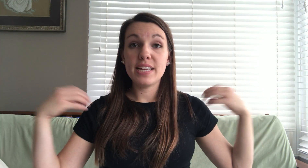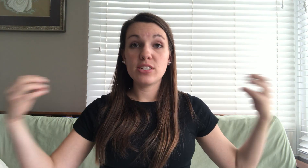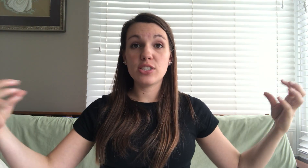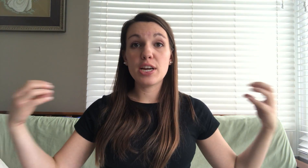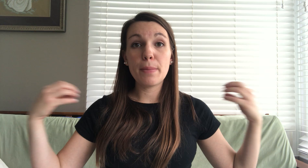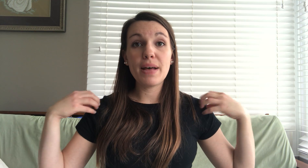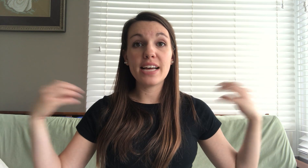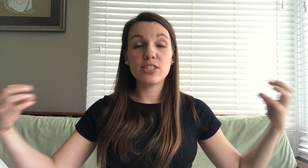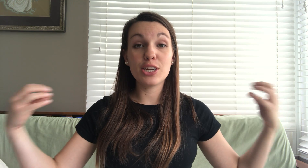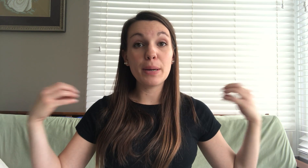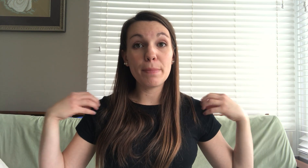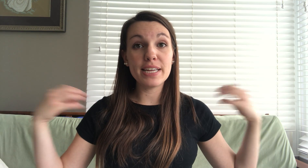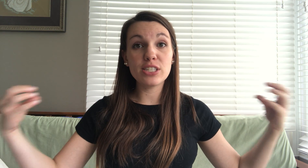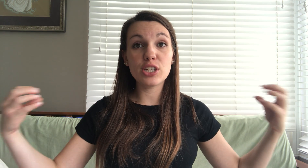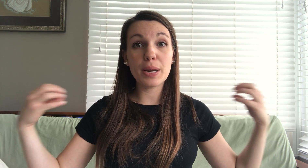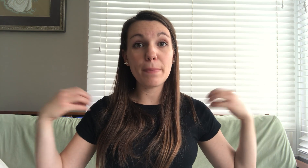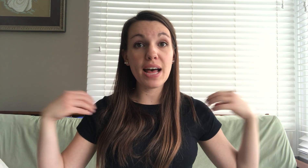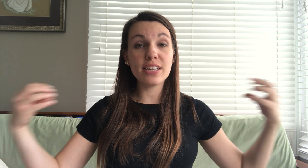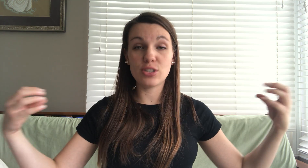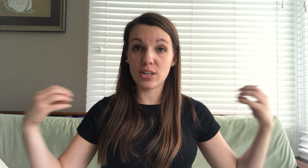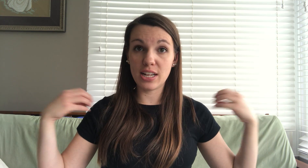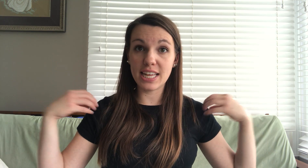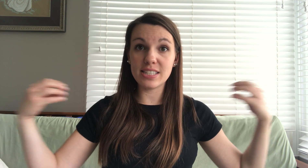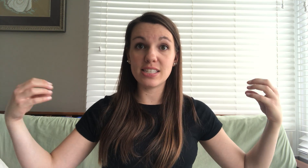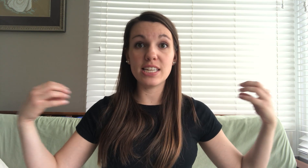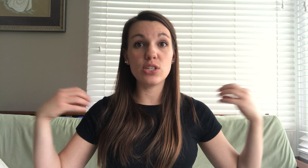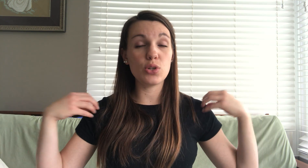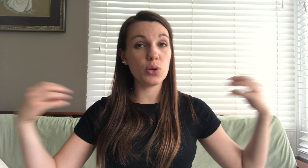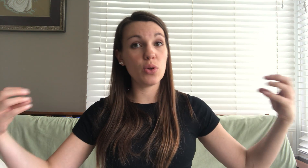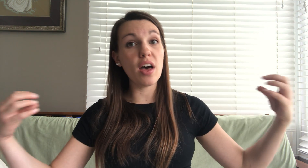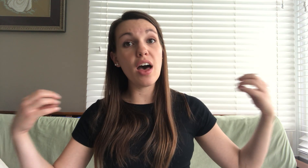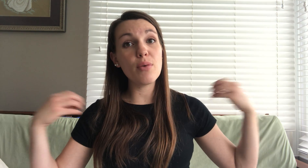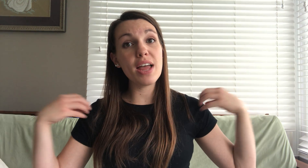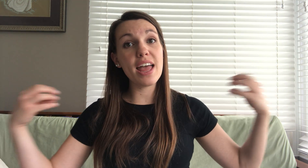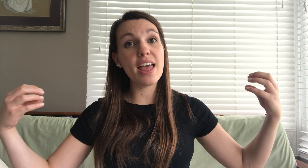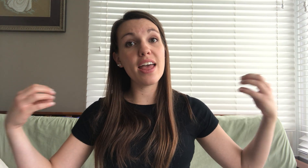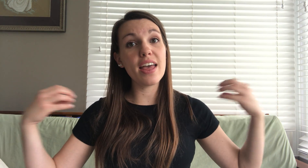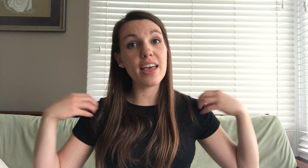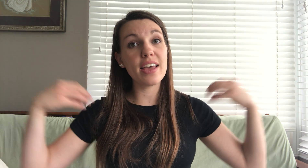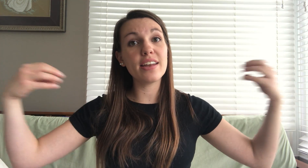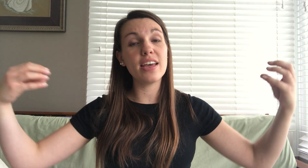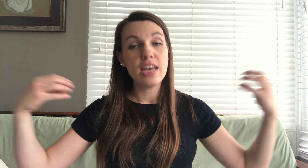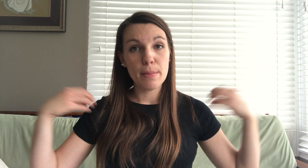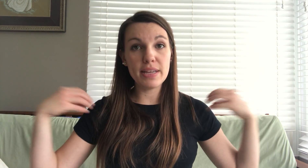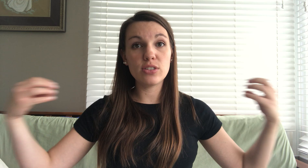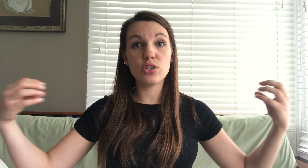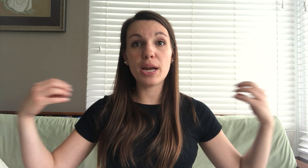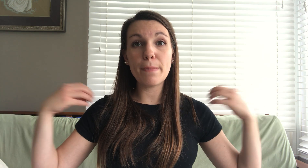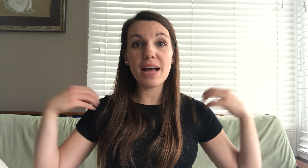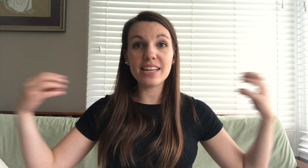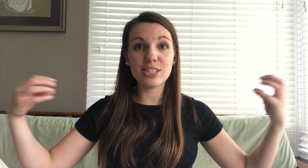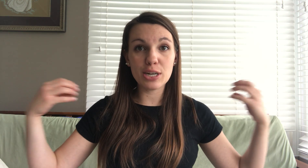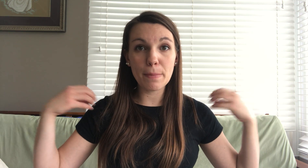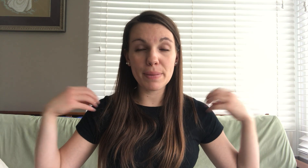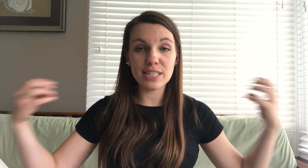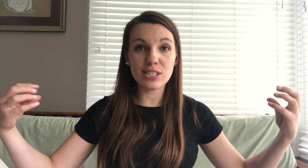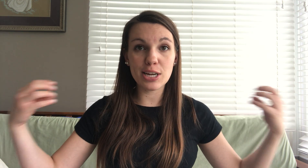Pitter-Patter, Pitter-Patter, listen to the rain. Pitter-Patter, Pitter